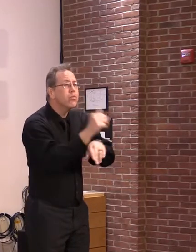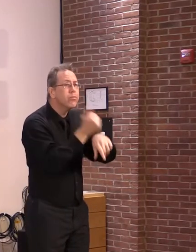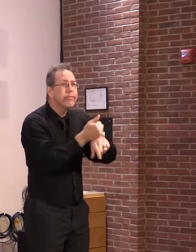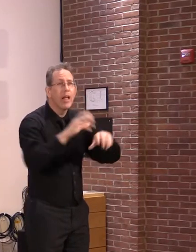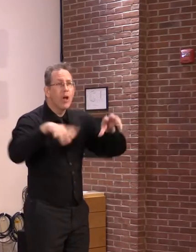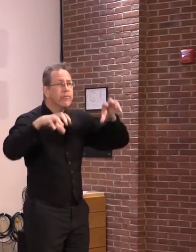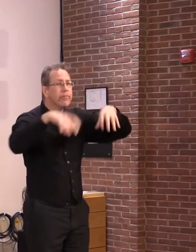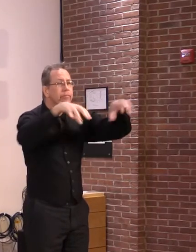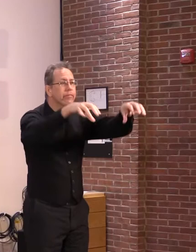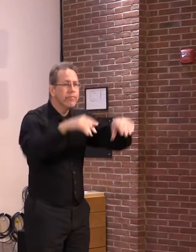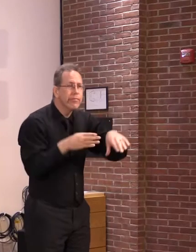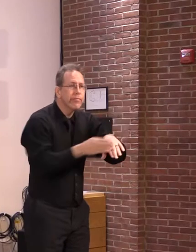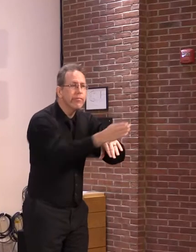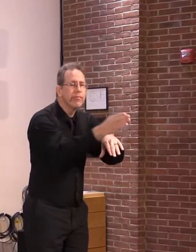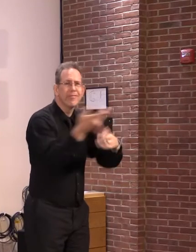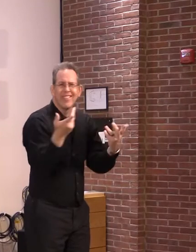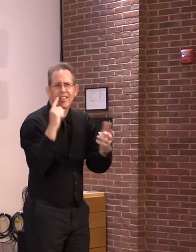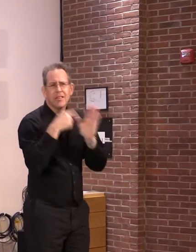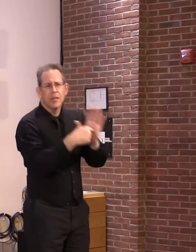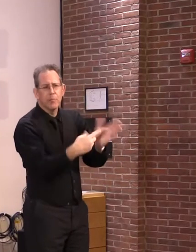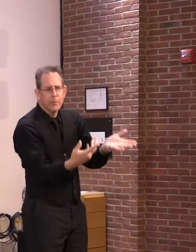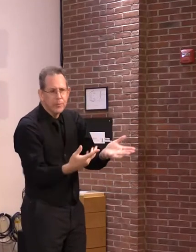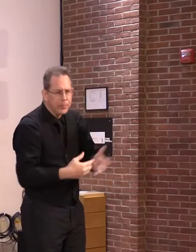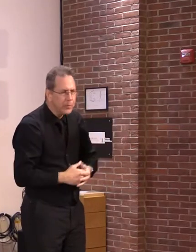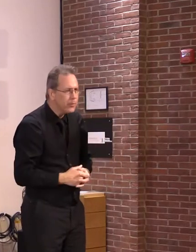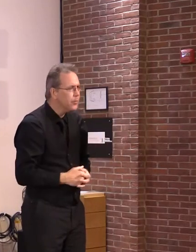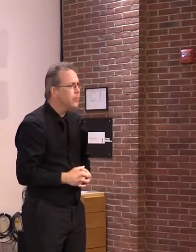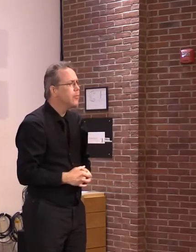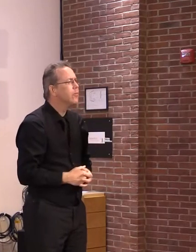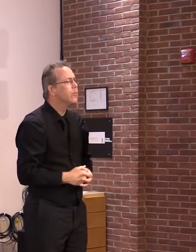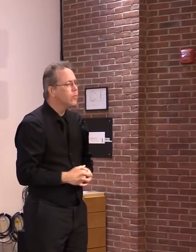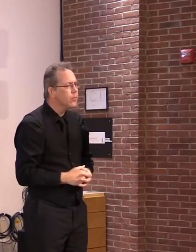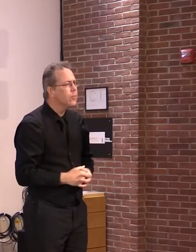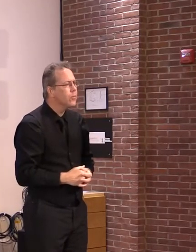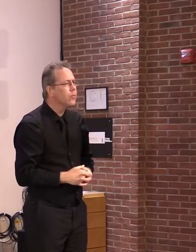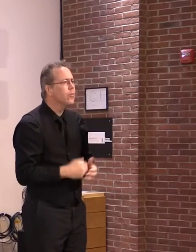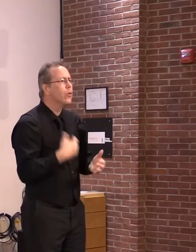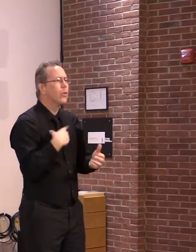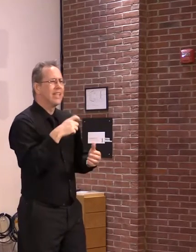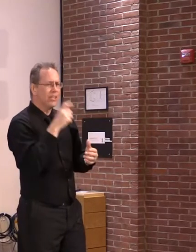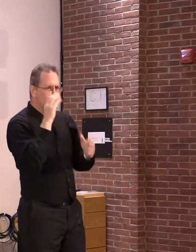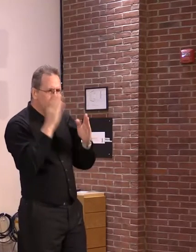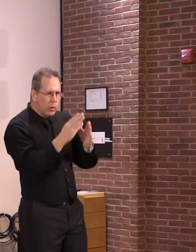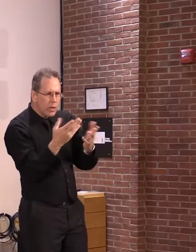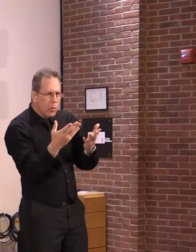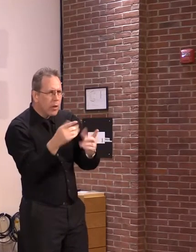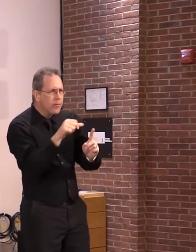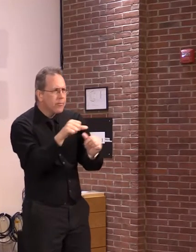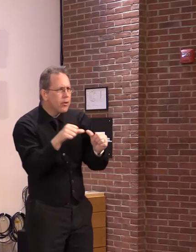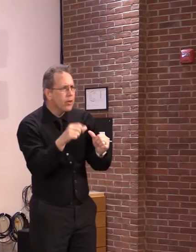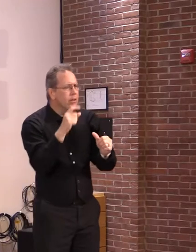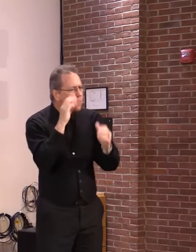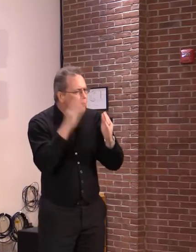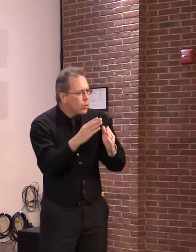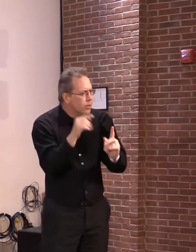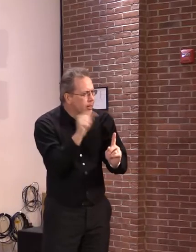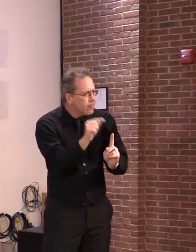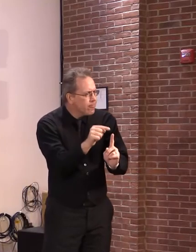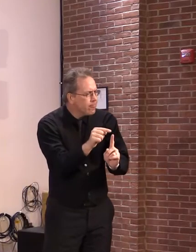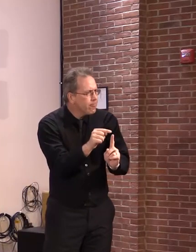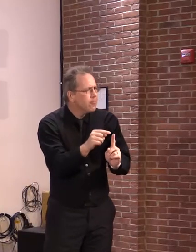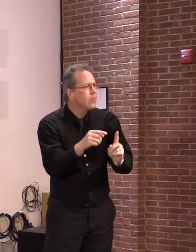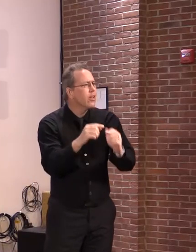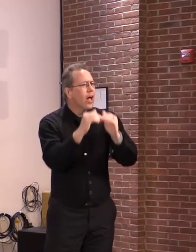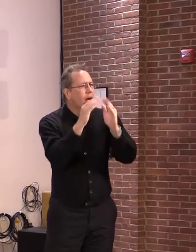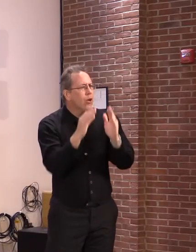I think, again, we need to focus right now on the housing